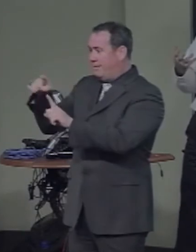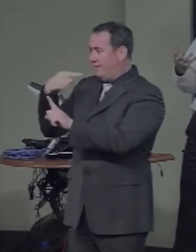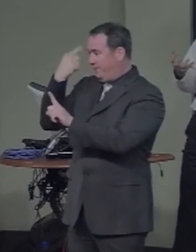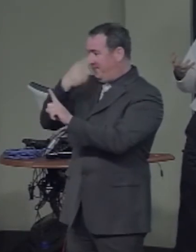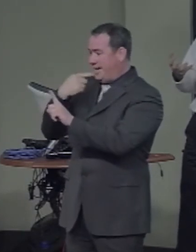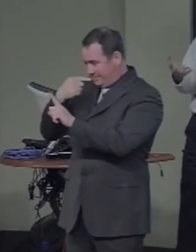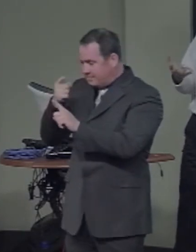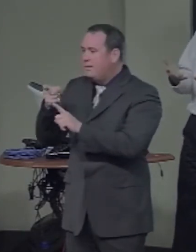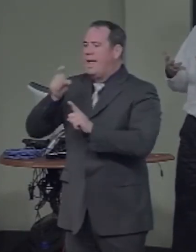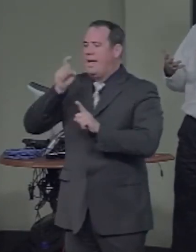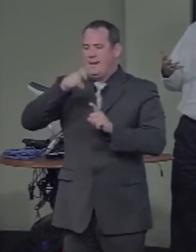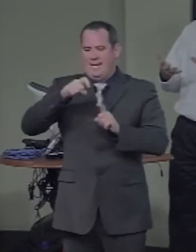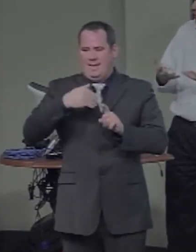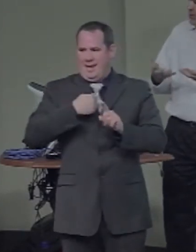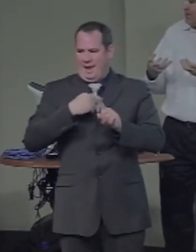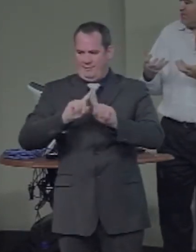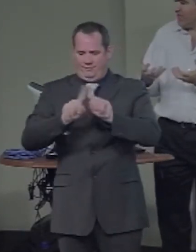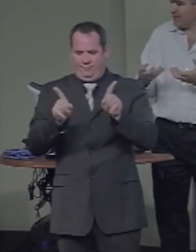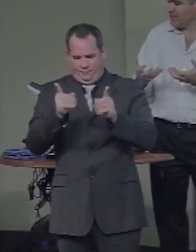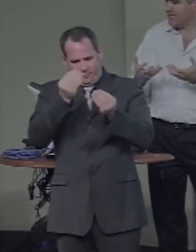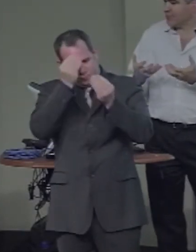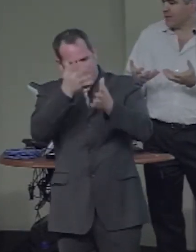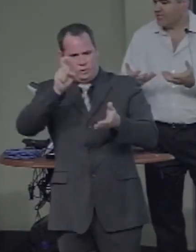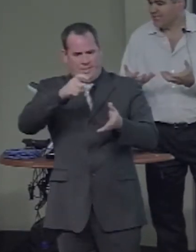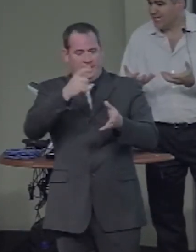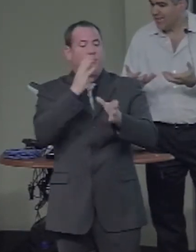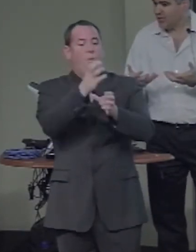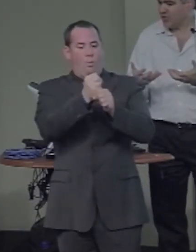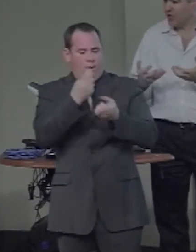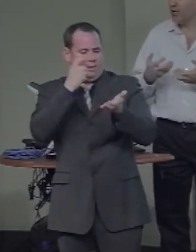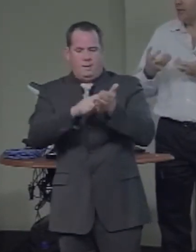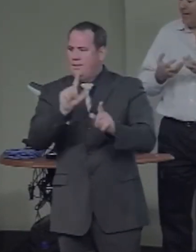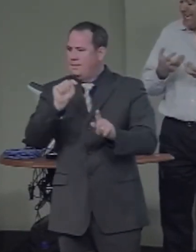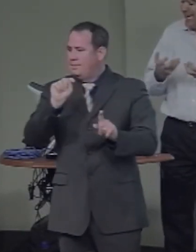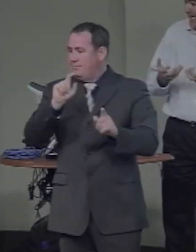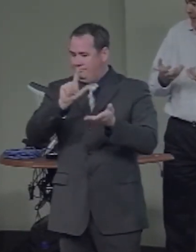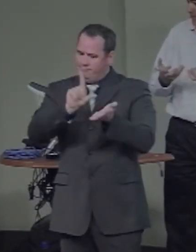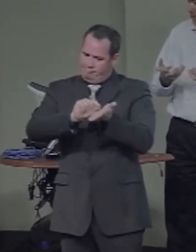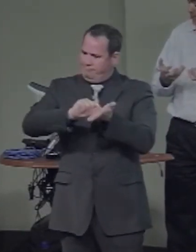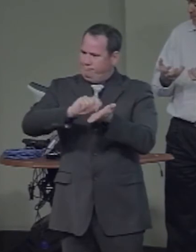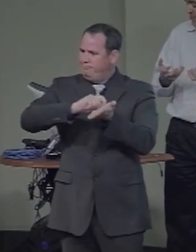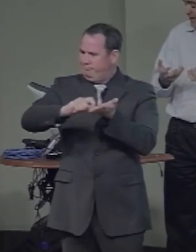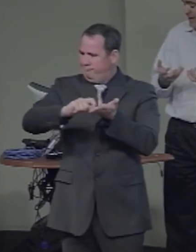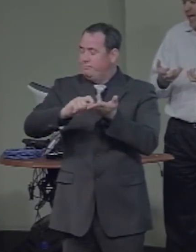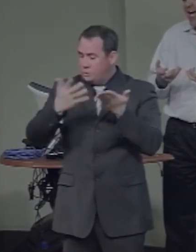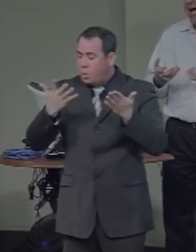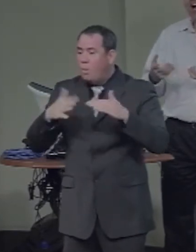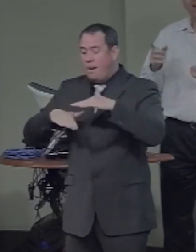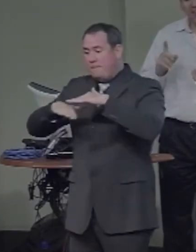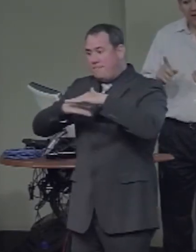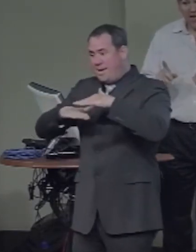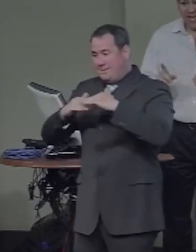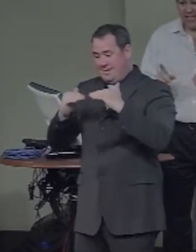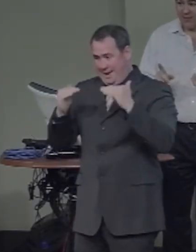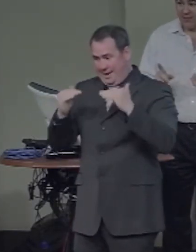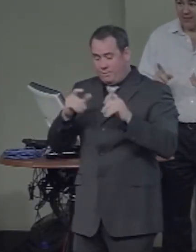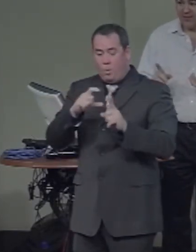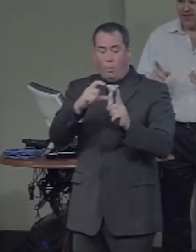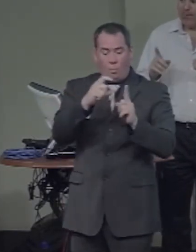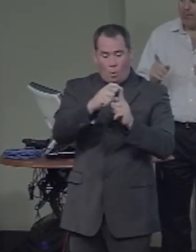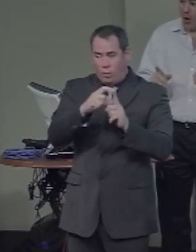And so at a basic level, words and faces as representations are competing. On the other